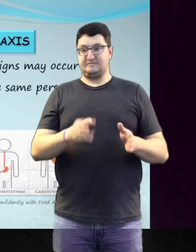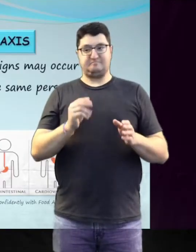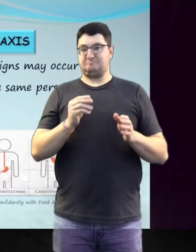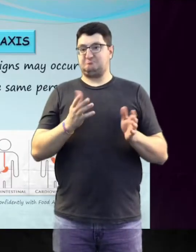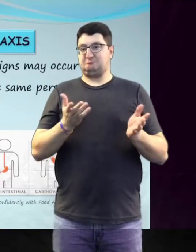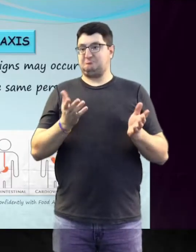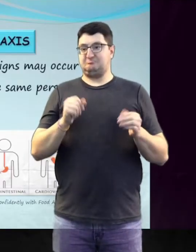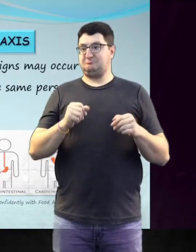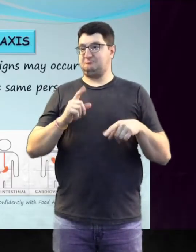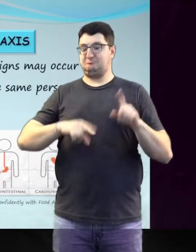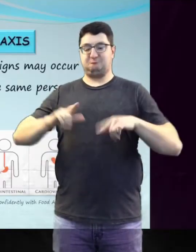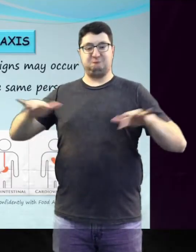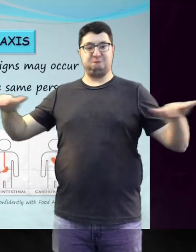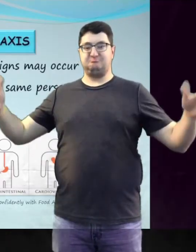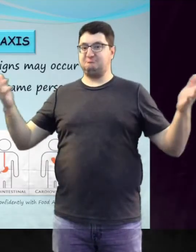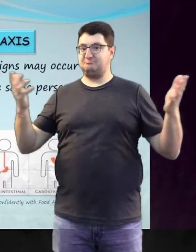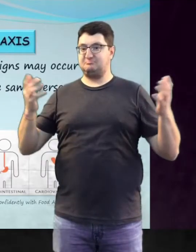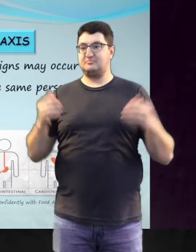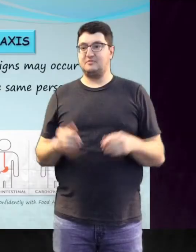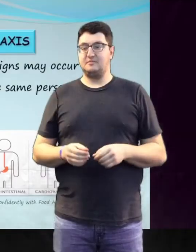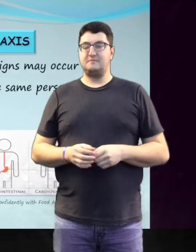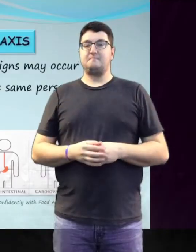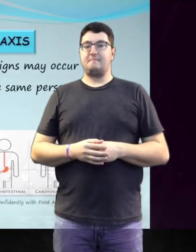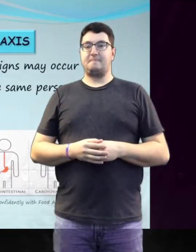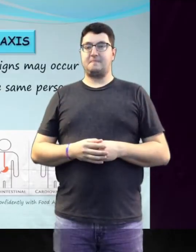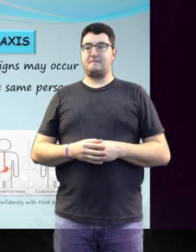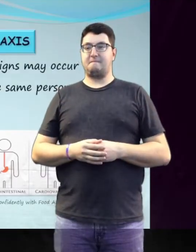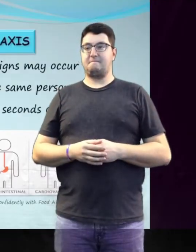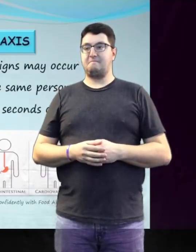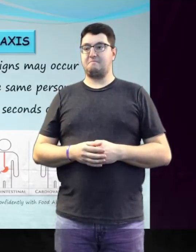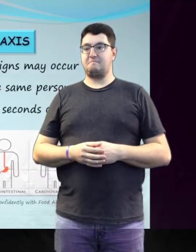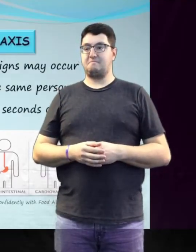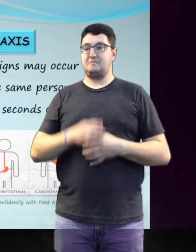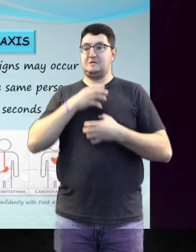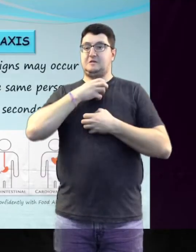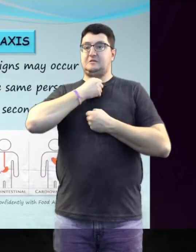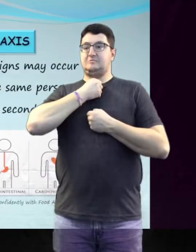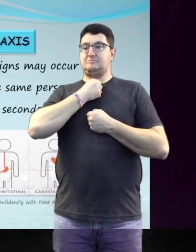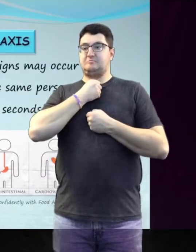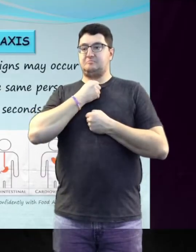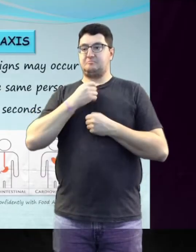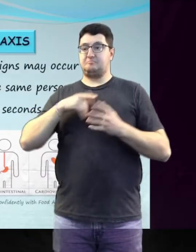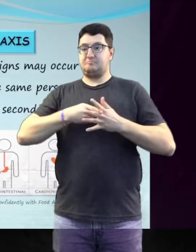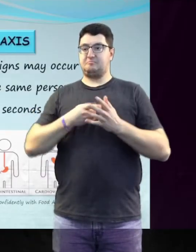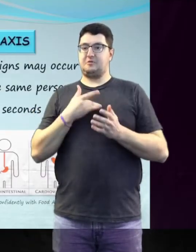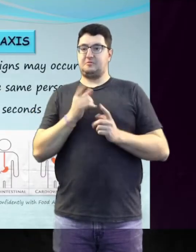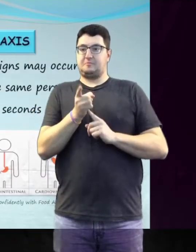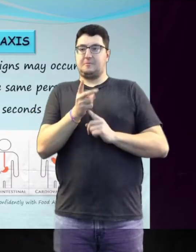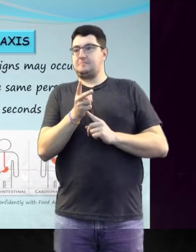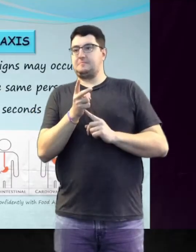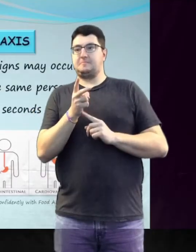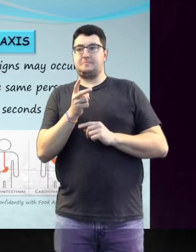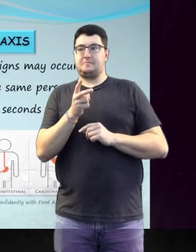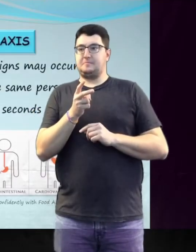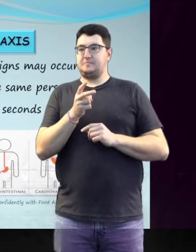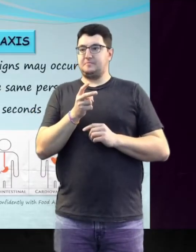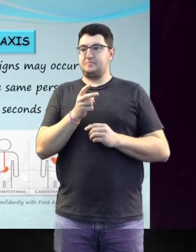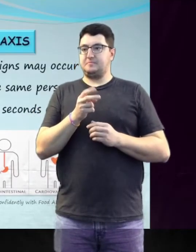sequence, even in the same individual. An anaphylactic reaction most commonly begins within seconds or